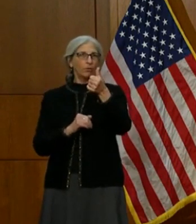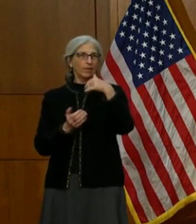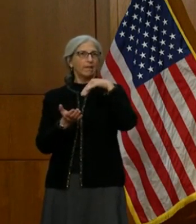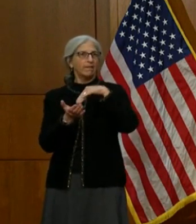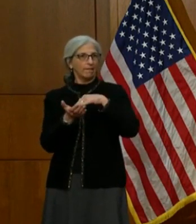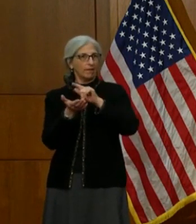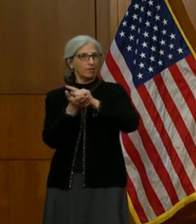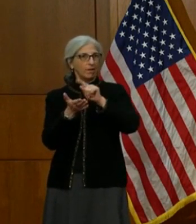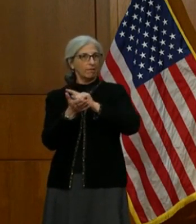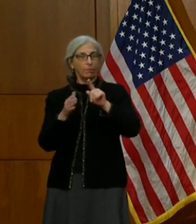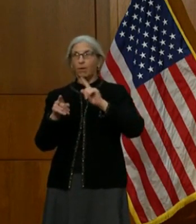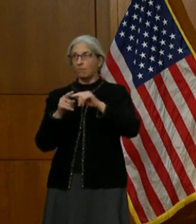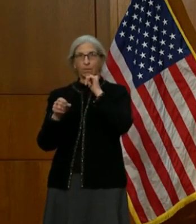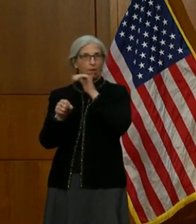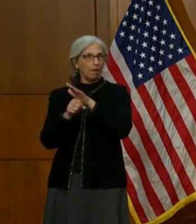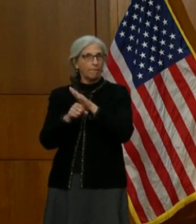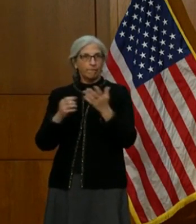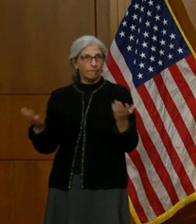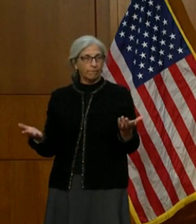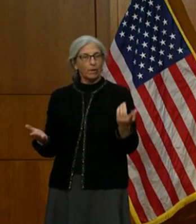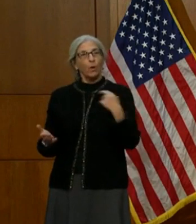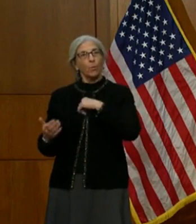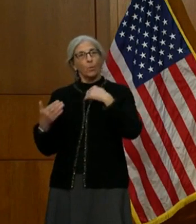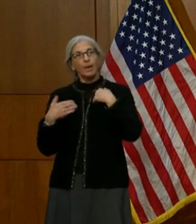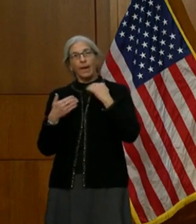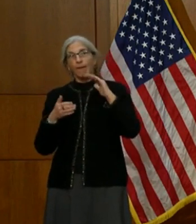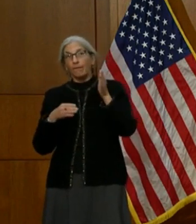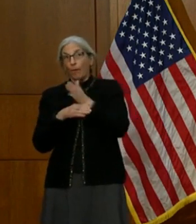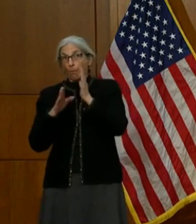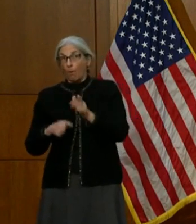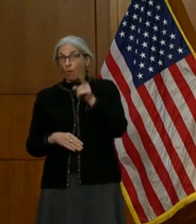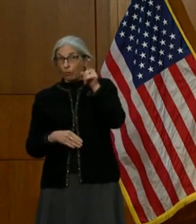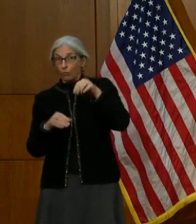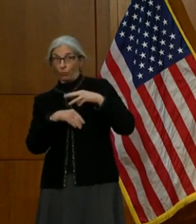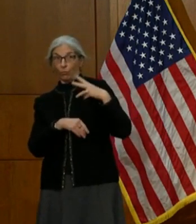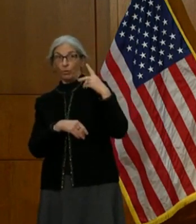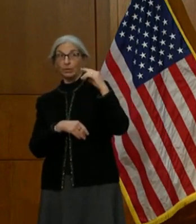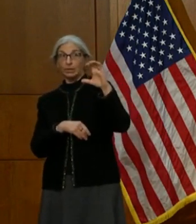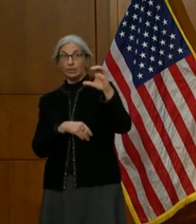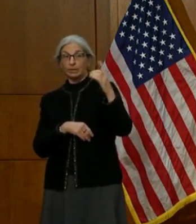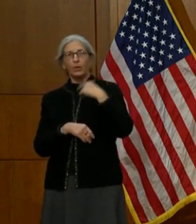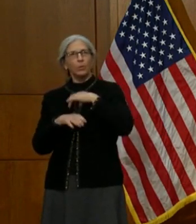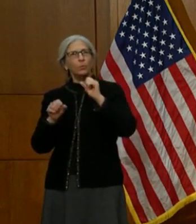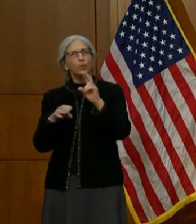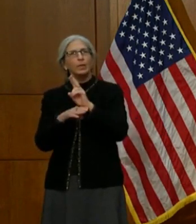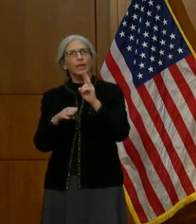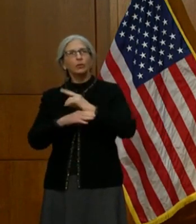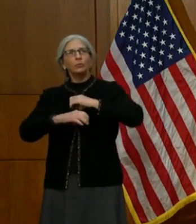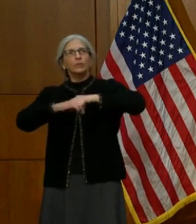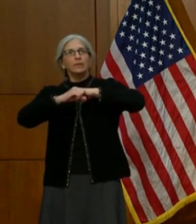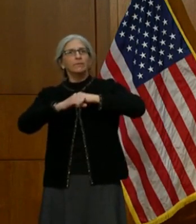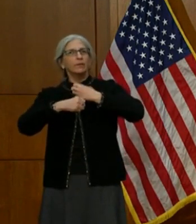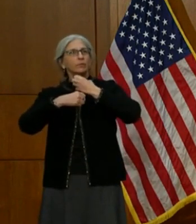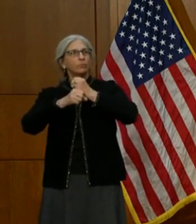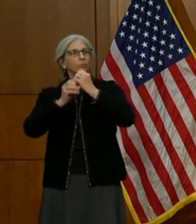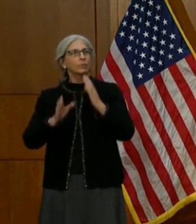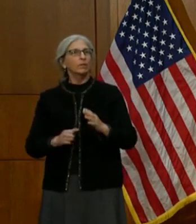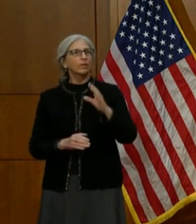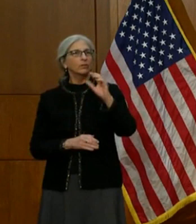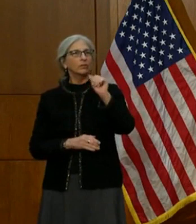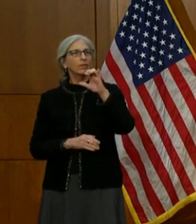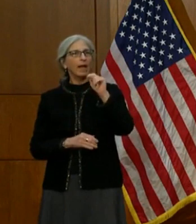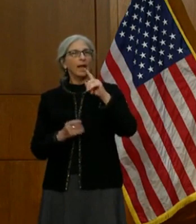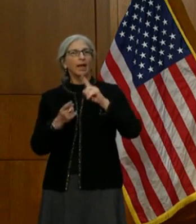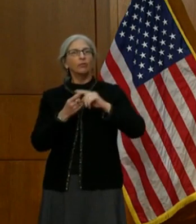We need more doses. We have a partner in Washington. We can use the Defense Production Act in order to provide